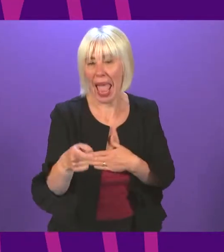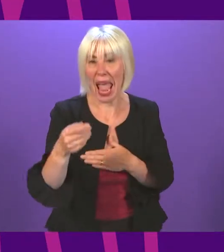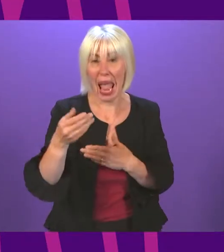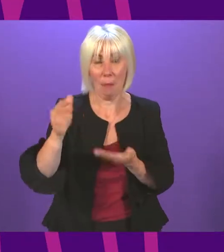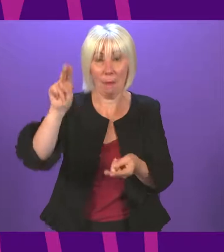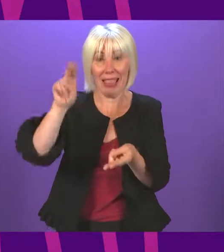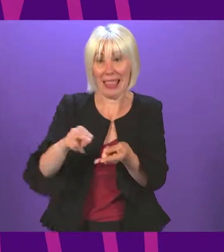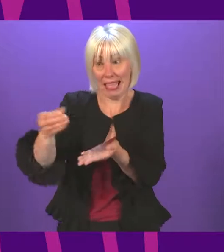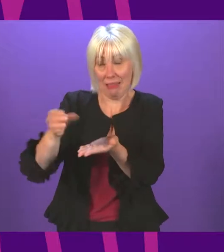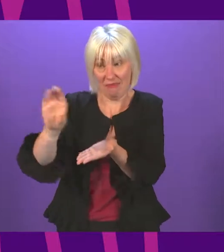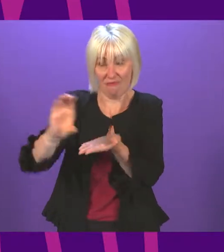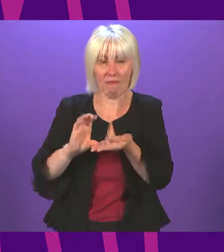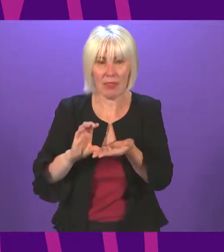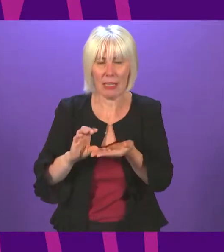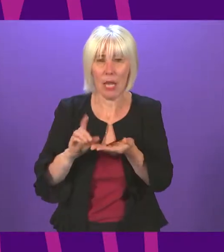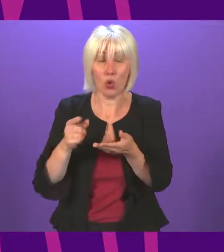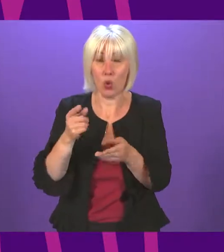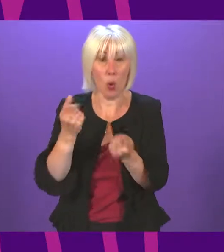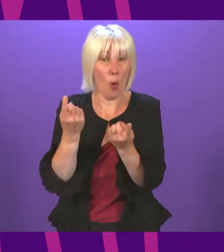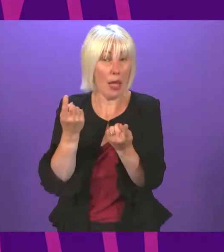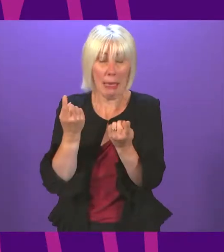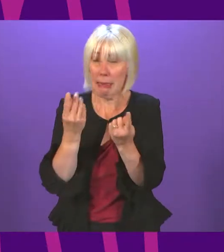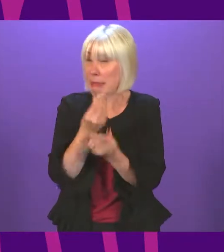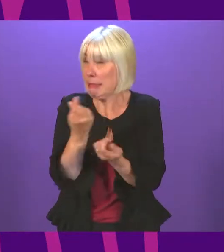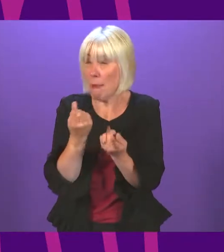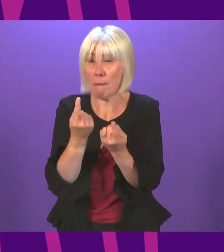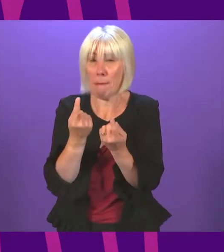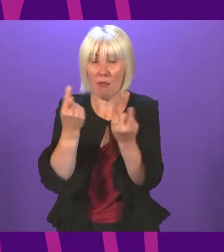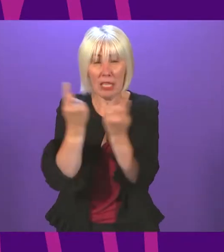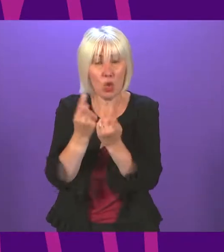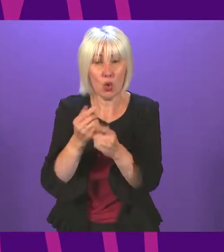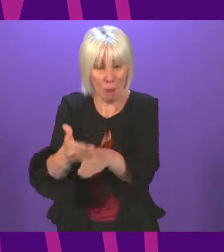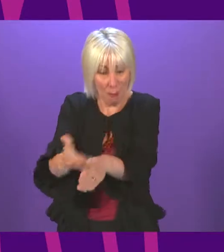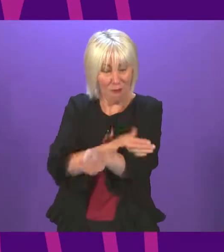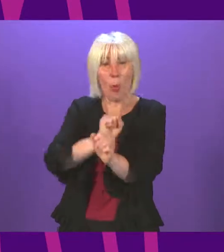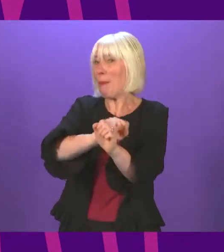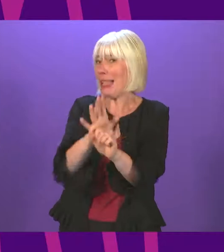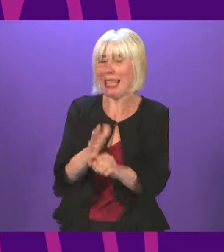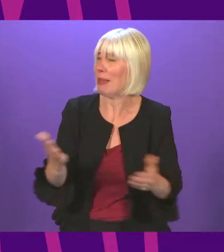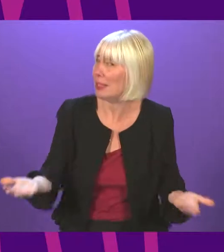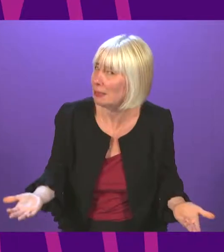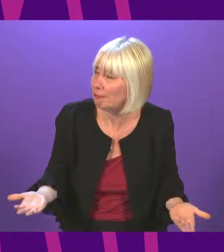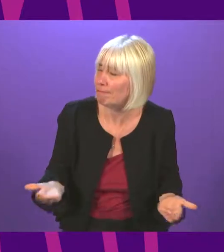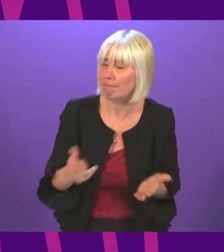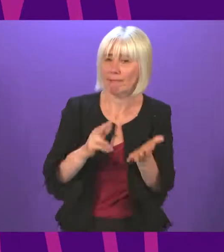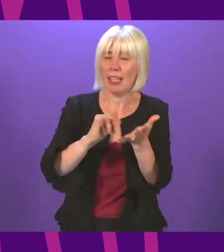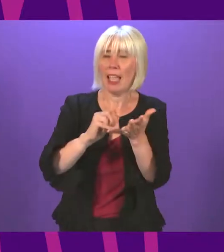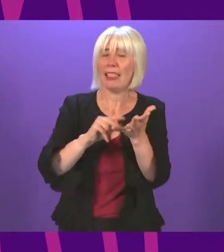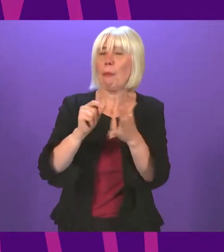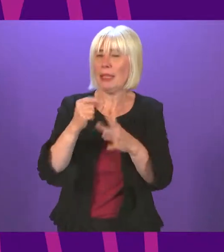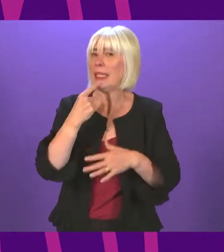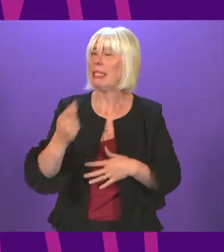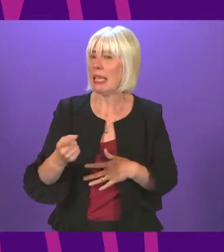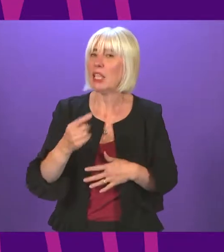planned in 2017. So, pre-pandemic, it just does not add up. During the election, the SNP promised a plan that would deliver